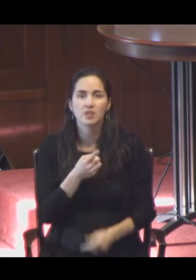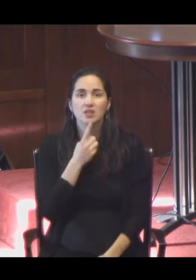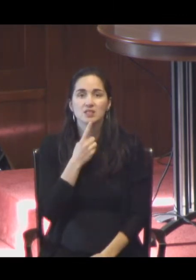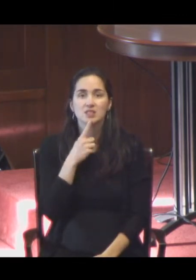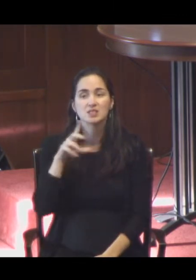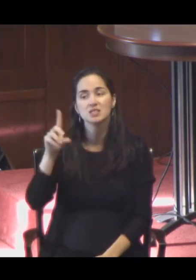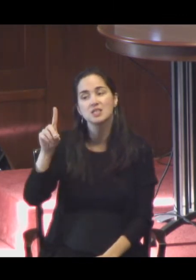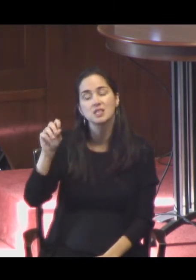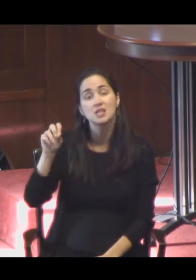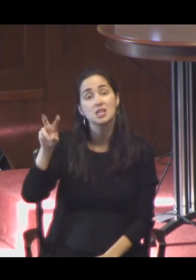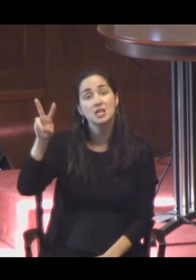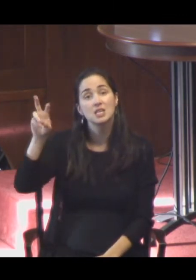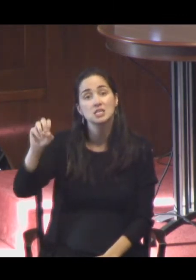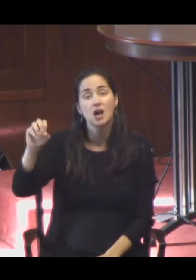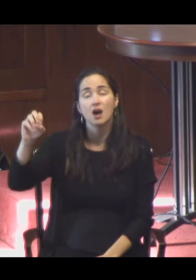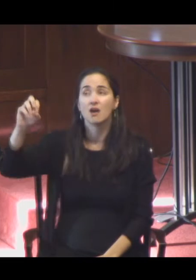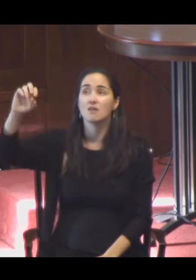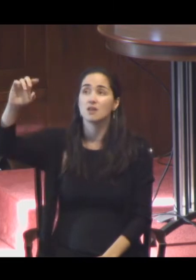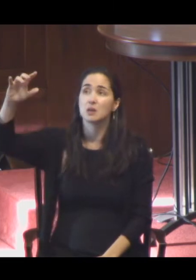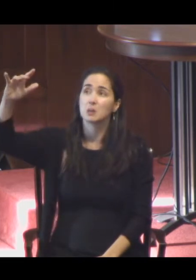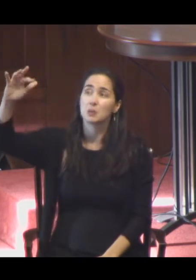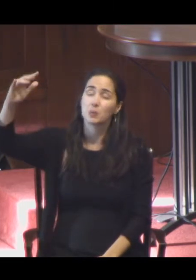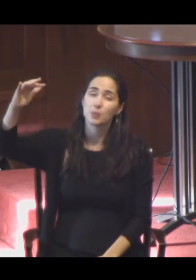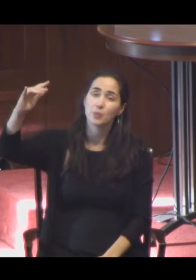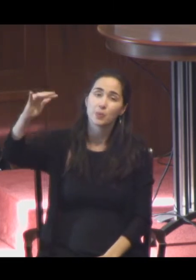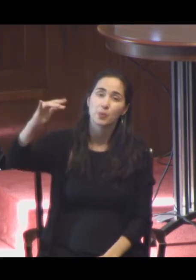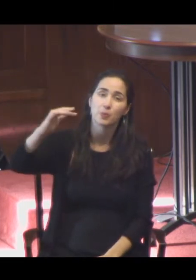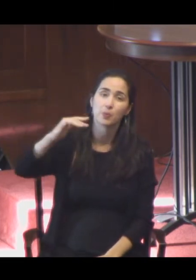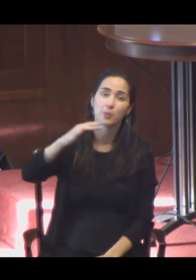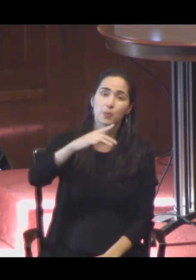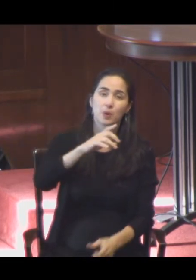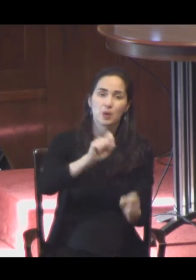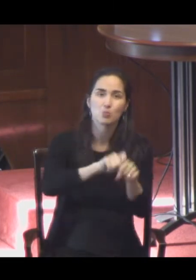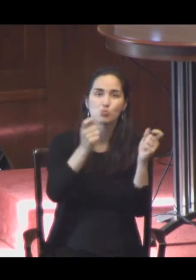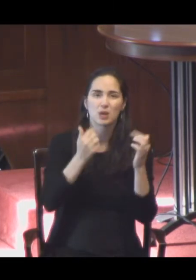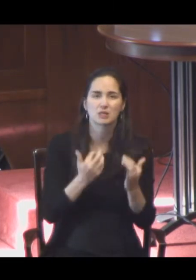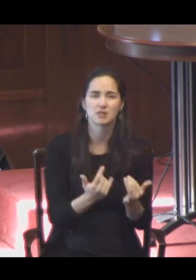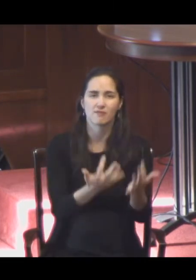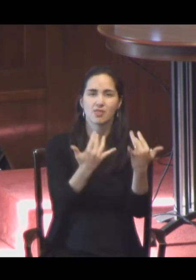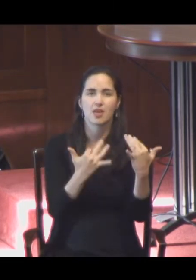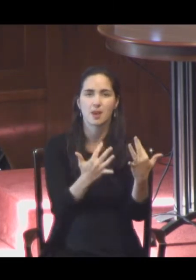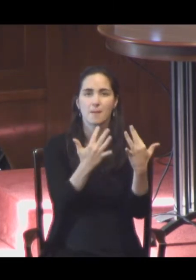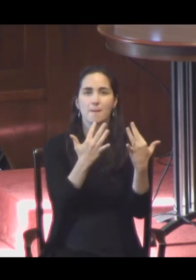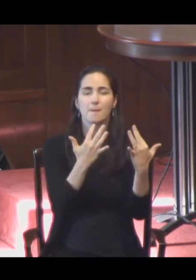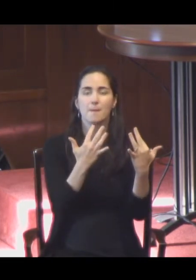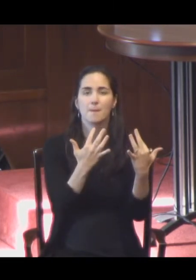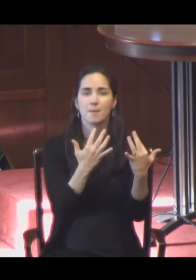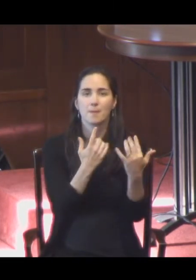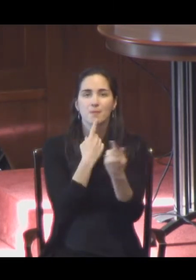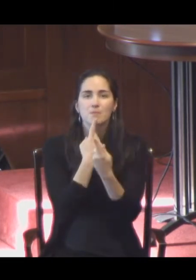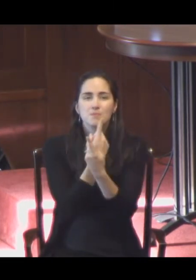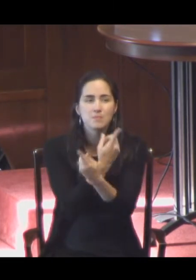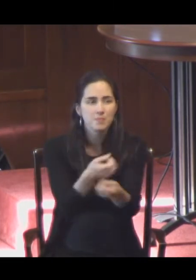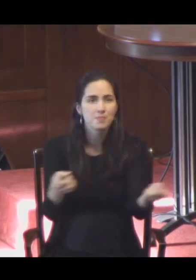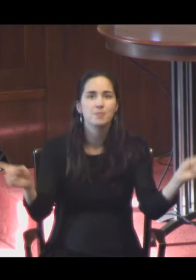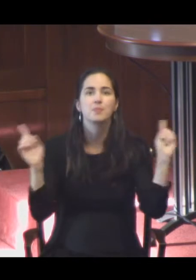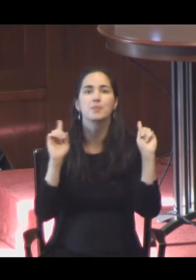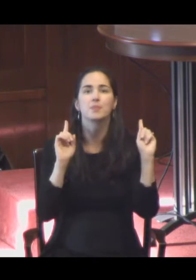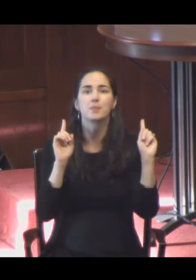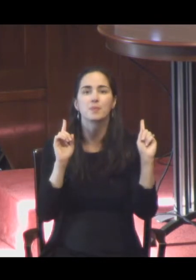breaks the air with flame of incandescent terror, of which the tongues declare the one discharged from sin or error is choice of pyre